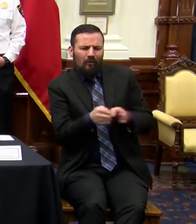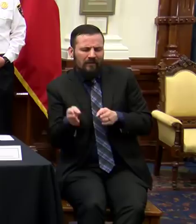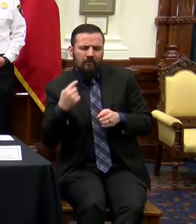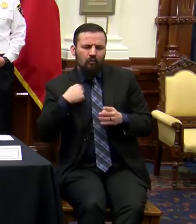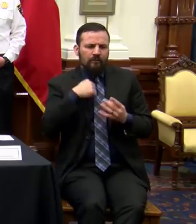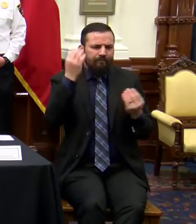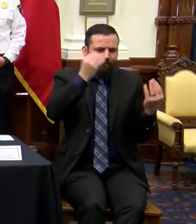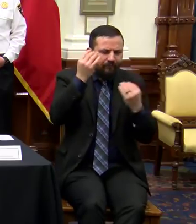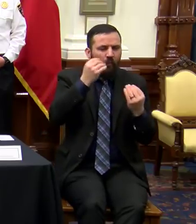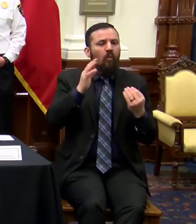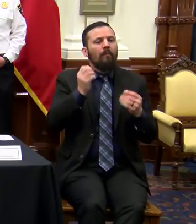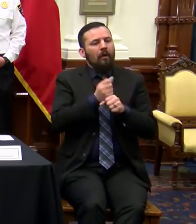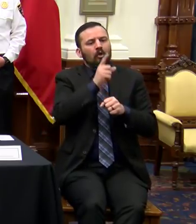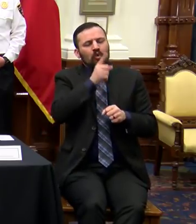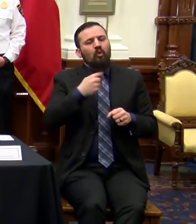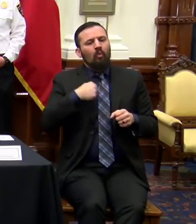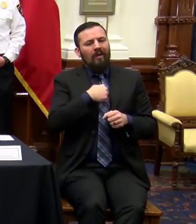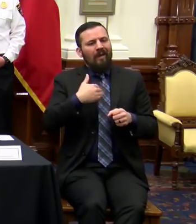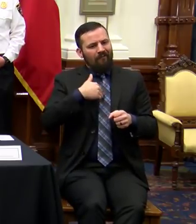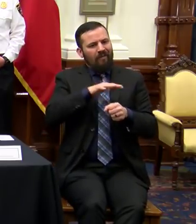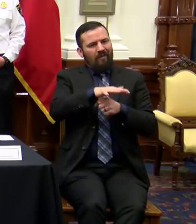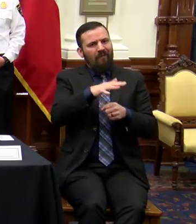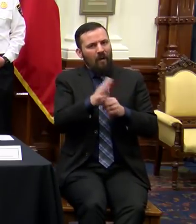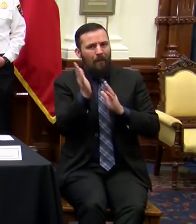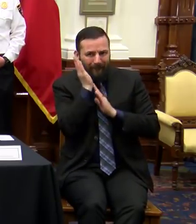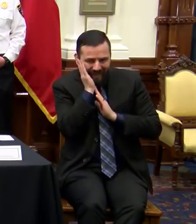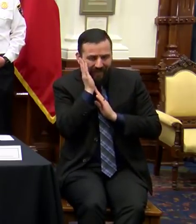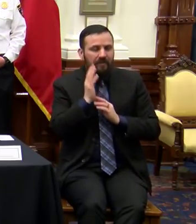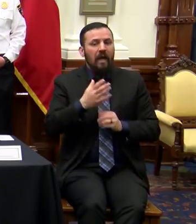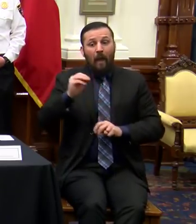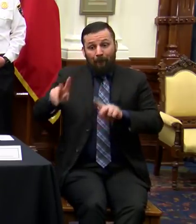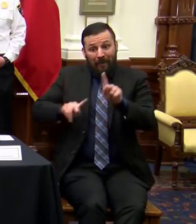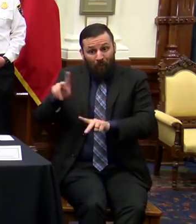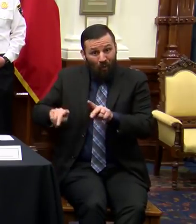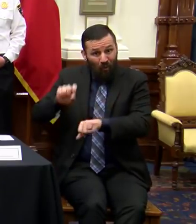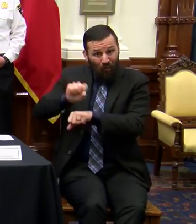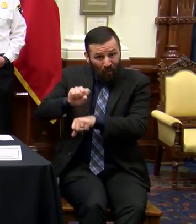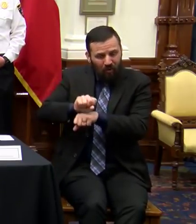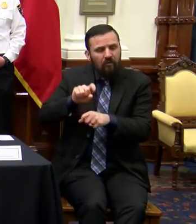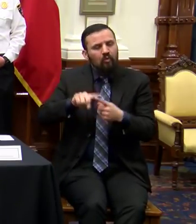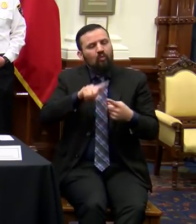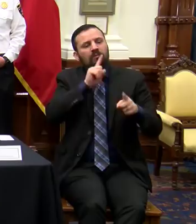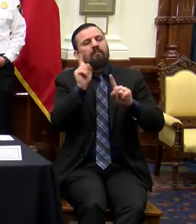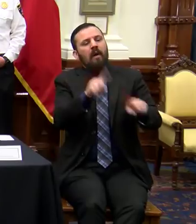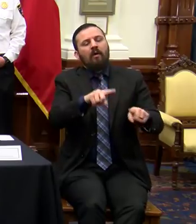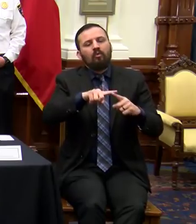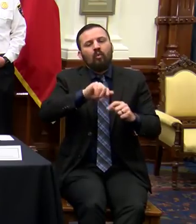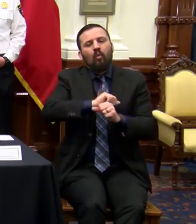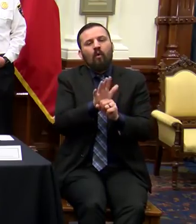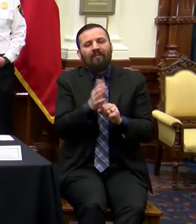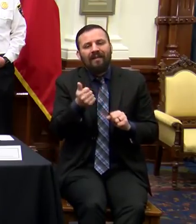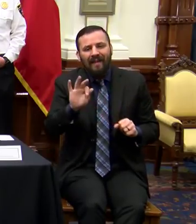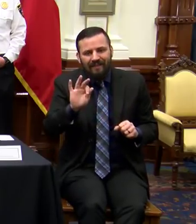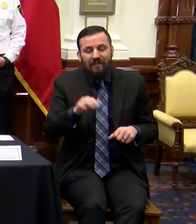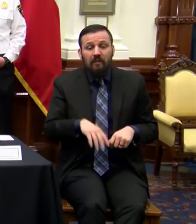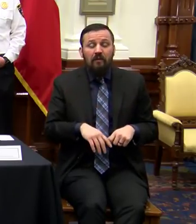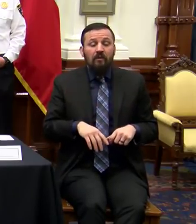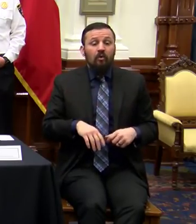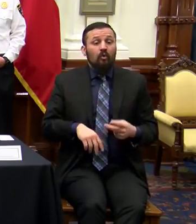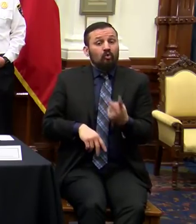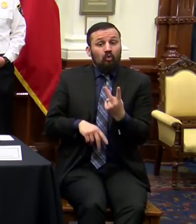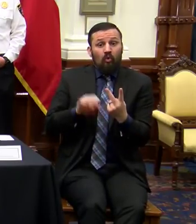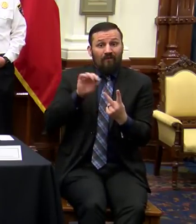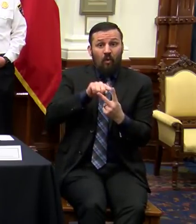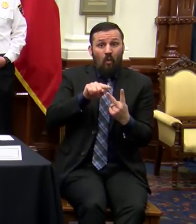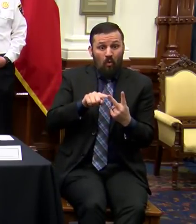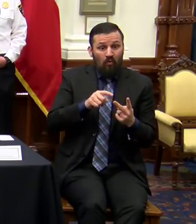adequate bed supply as well as personnel supply to respond to COVID-19. Through two of these strategies,